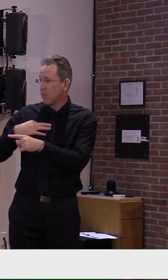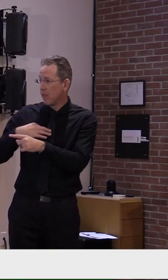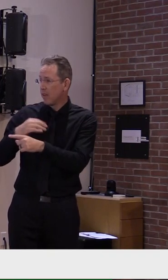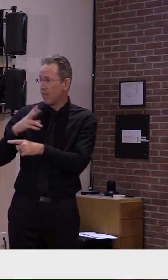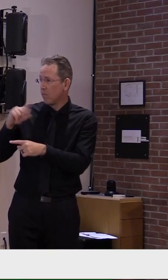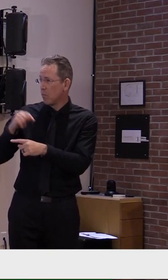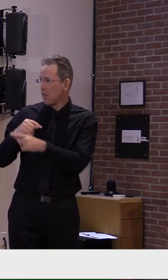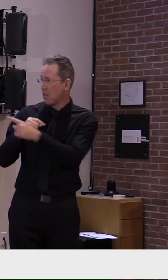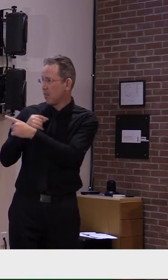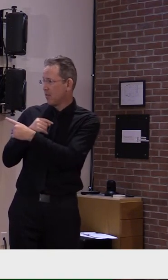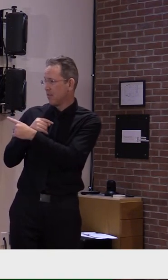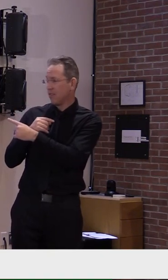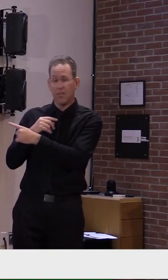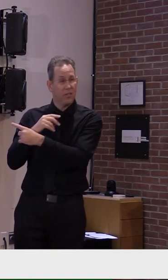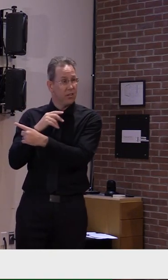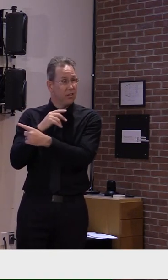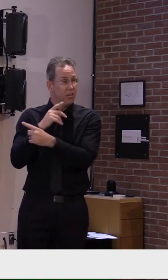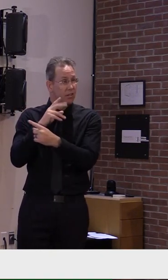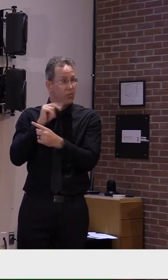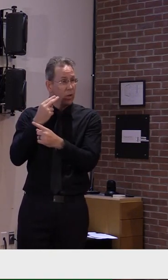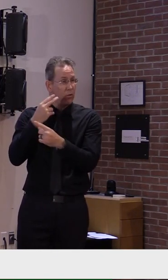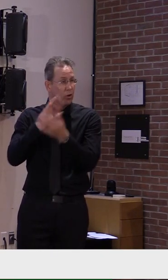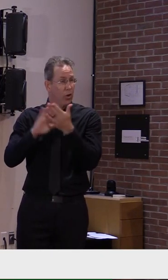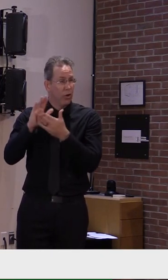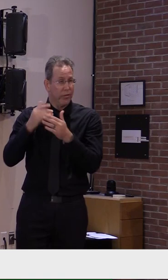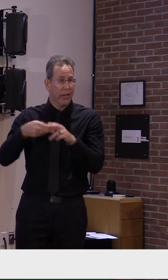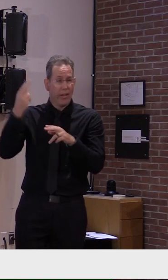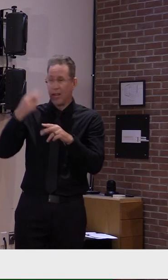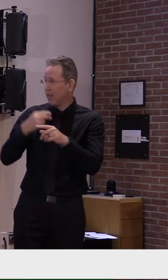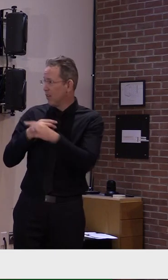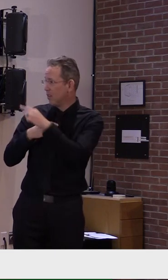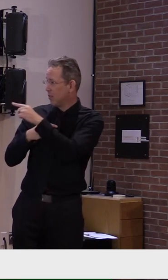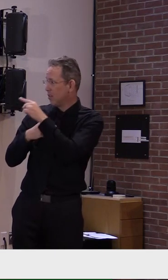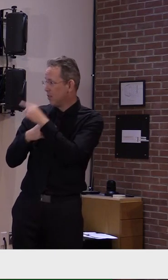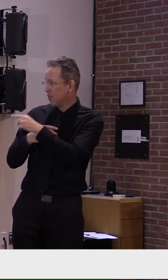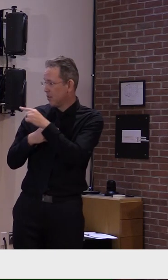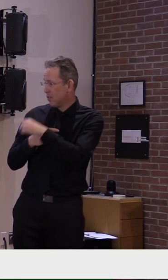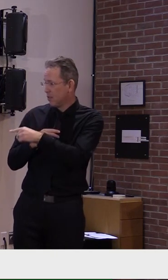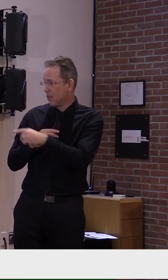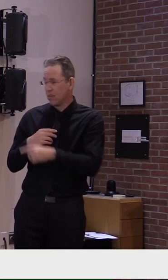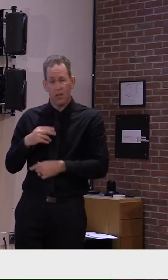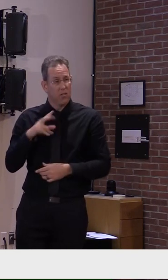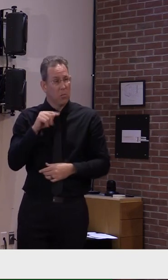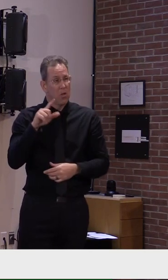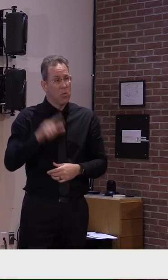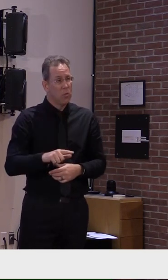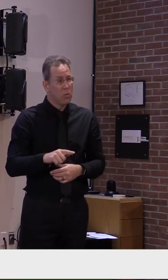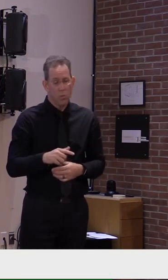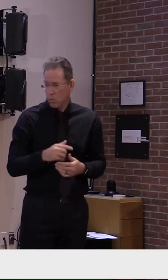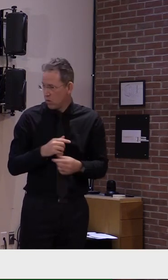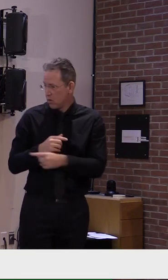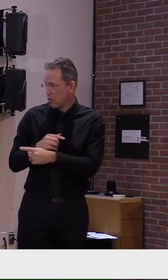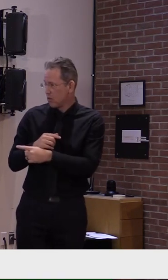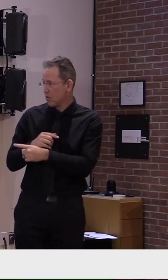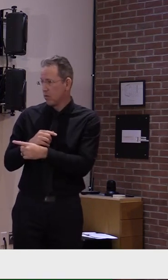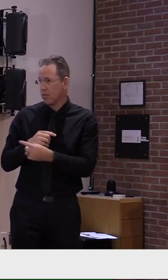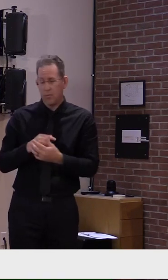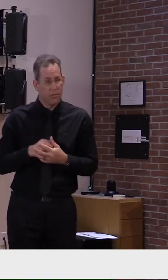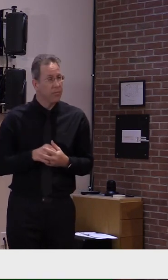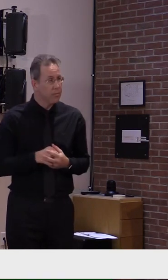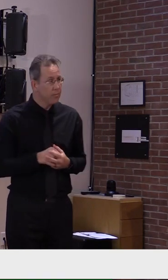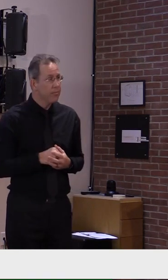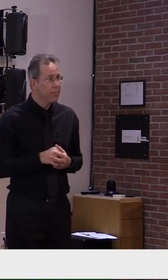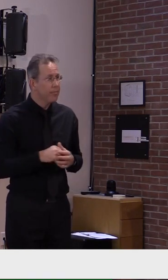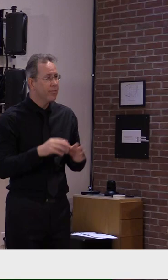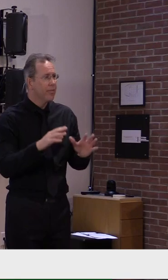51. And here in Vermont, 34, with many of those cases coming from UVM. And with that, I'll turn it over